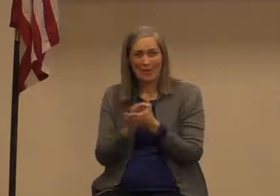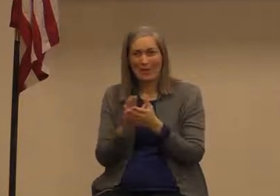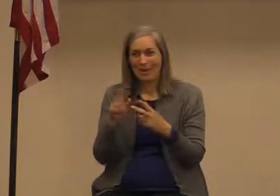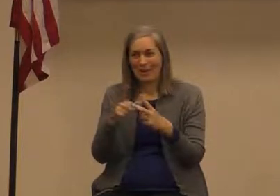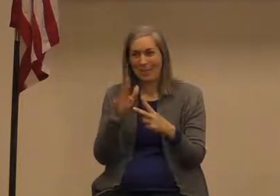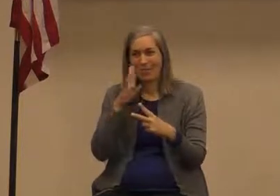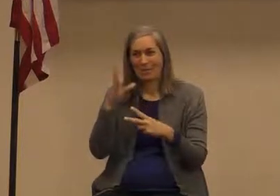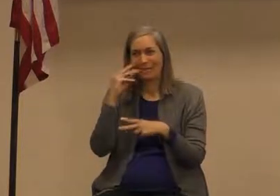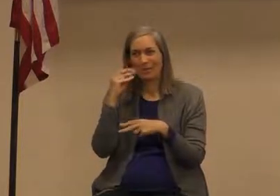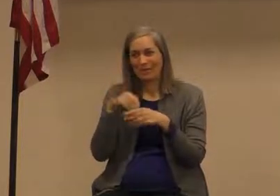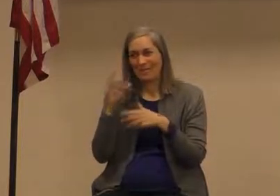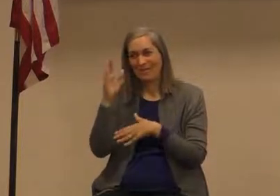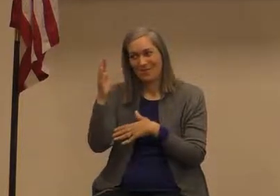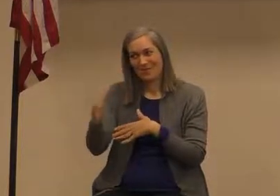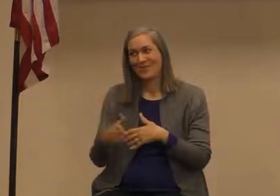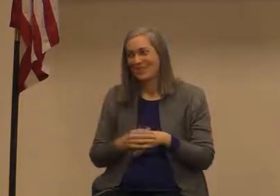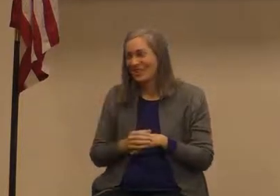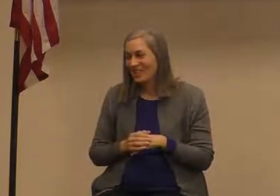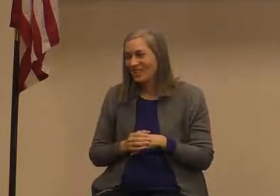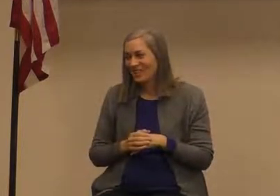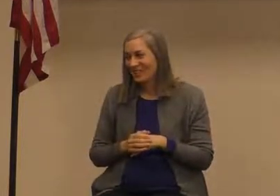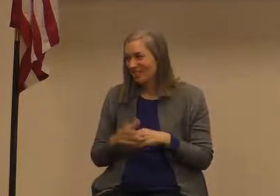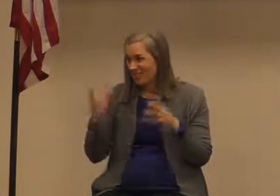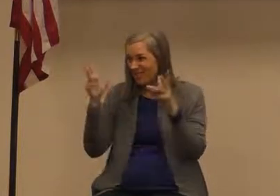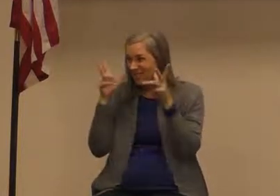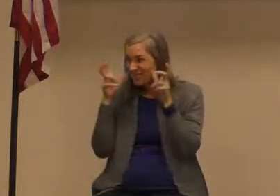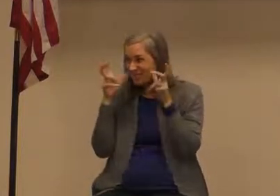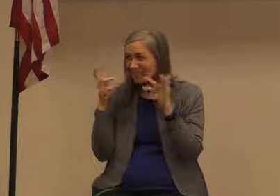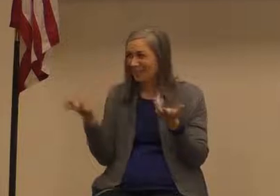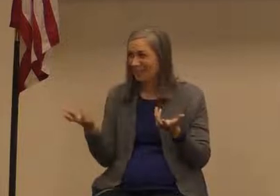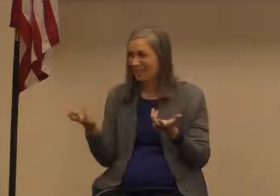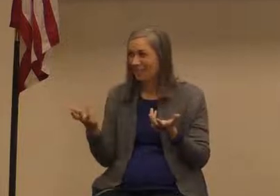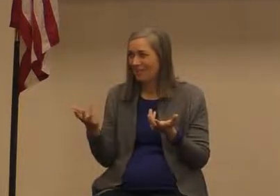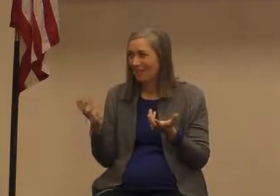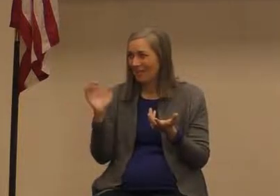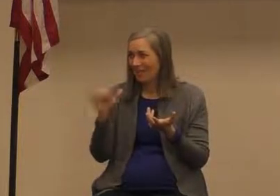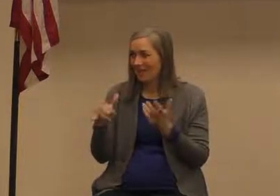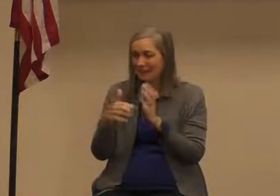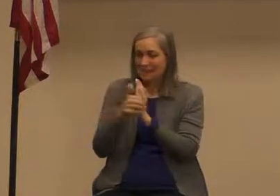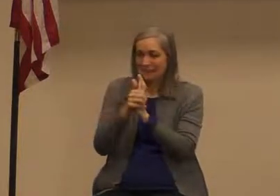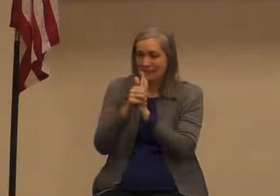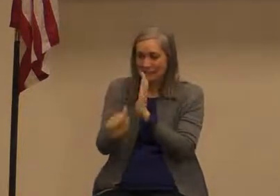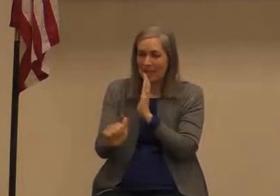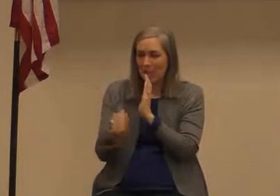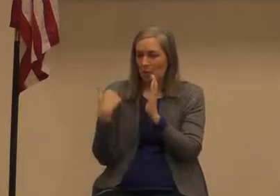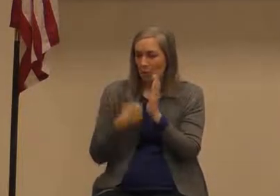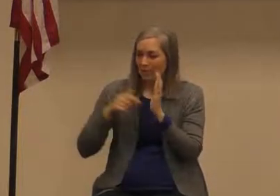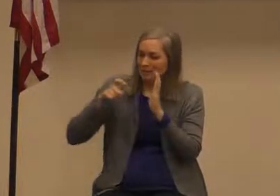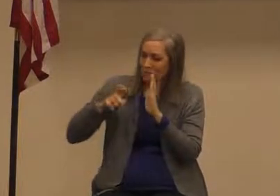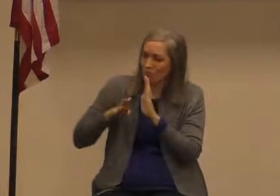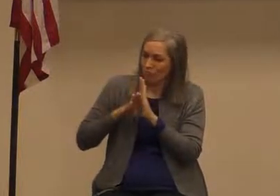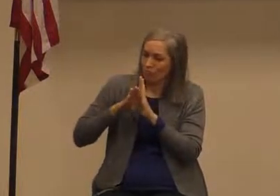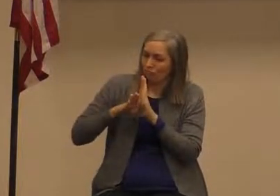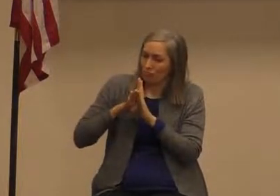ahead but that is listening right it is this cultivated skill it is something we have to work at